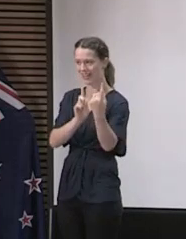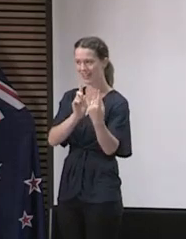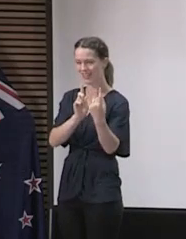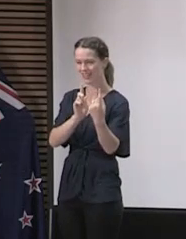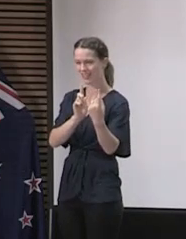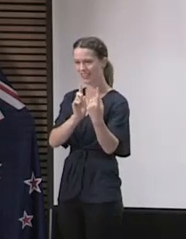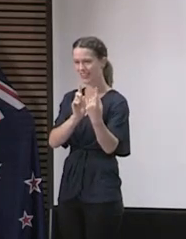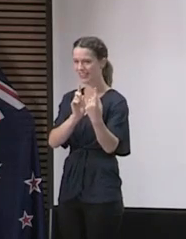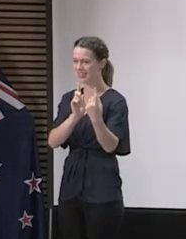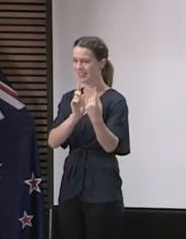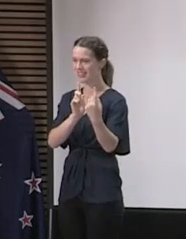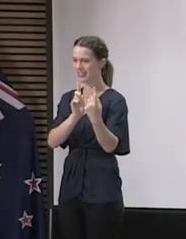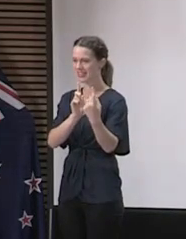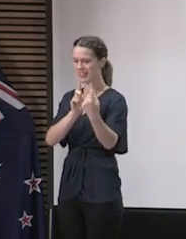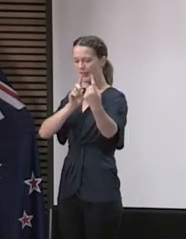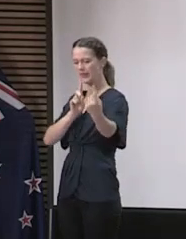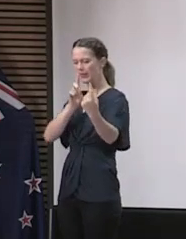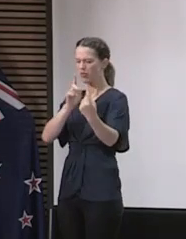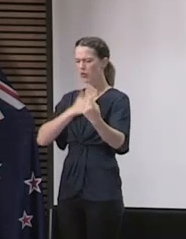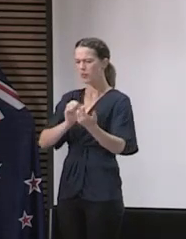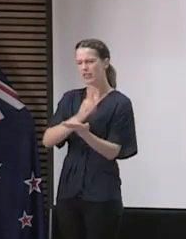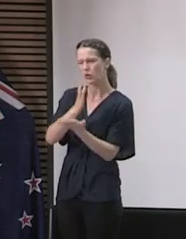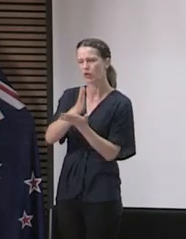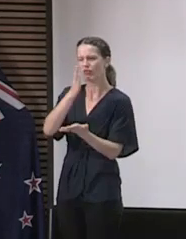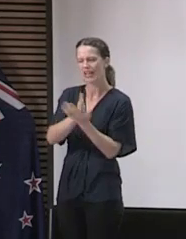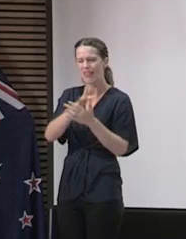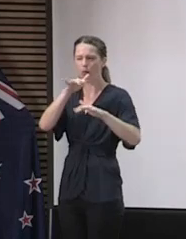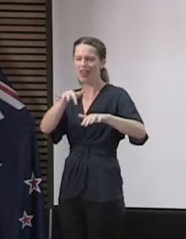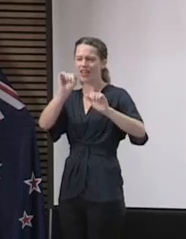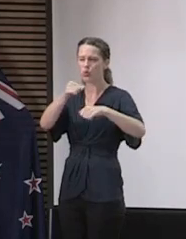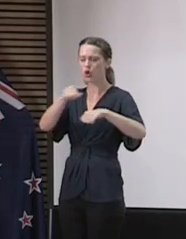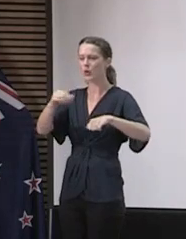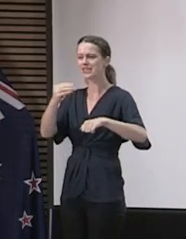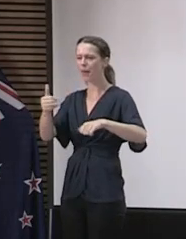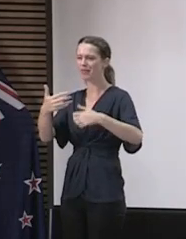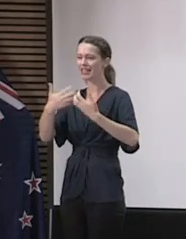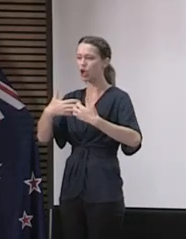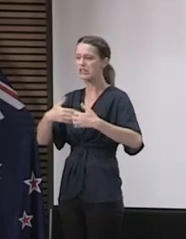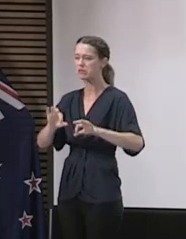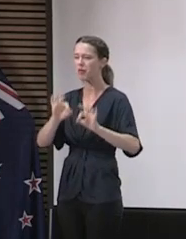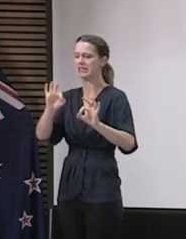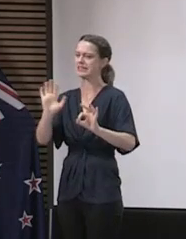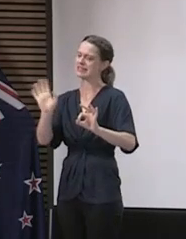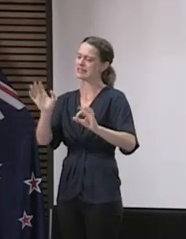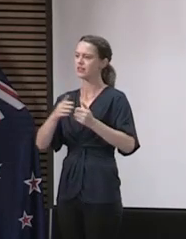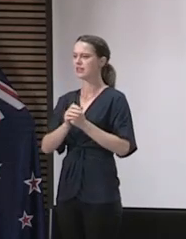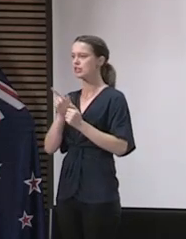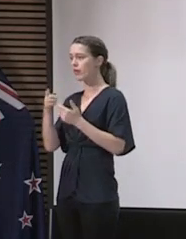picks up people at such a distance that you still want to verify. And some of the technology that's being talked about at the moment